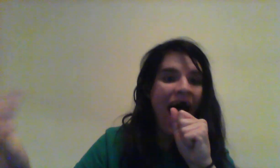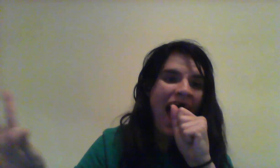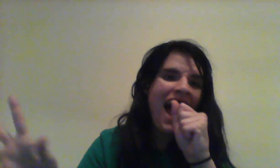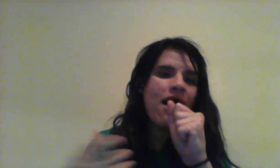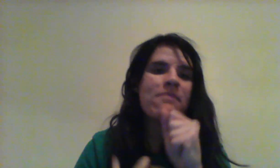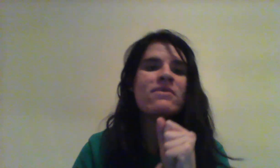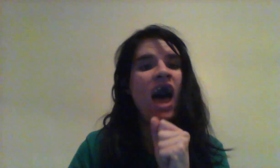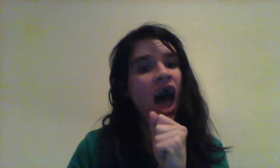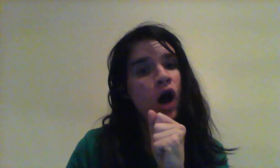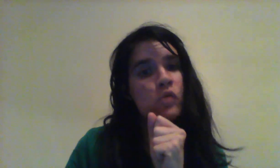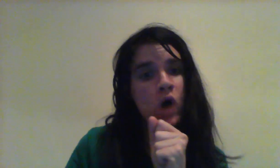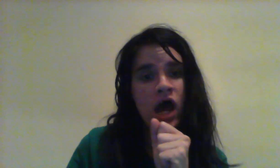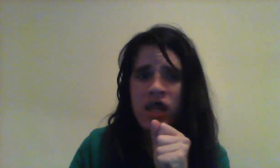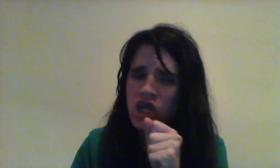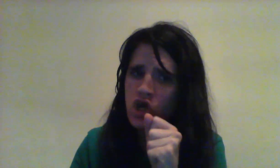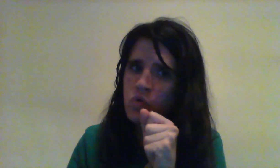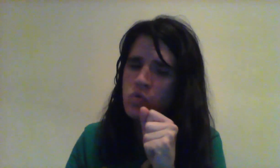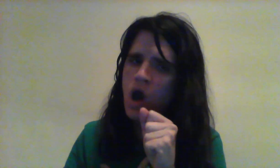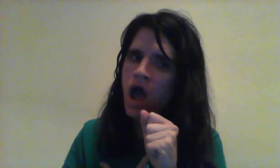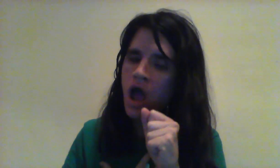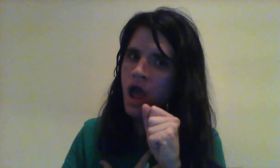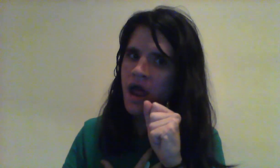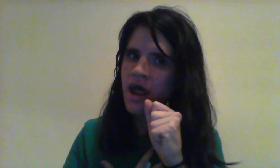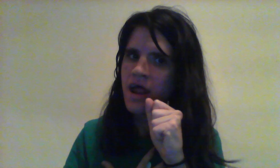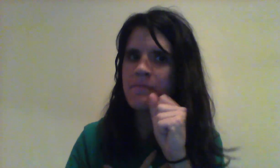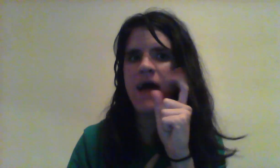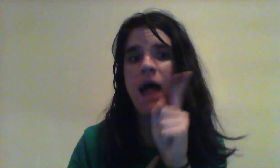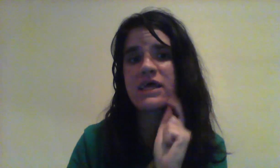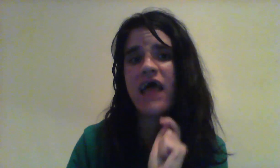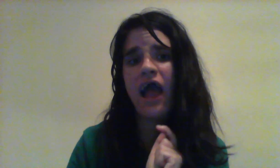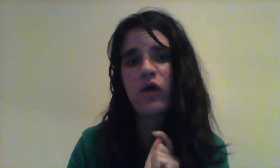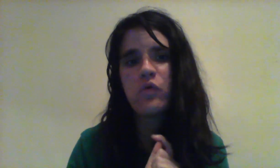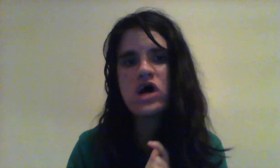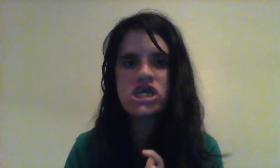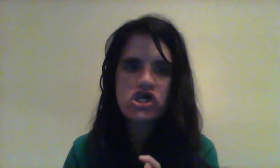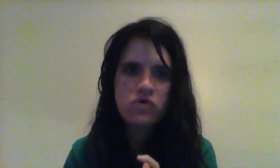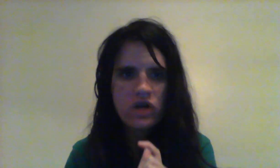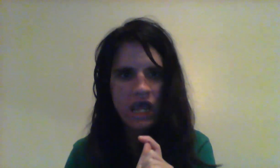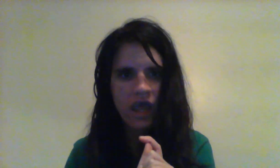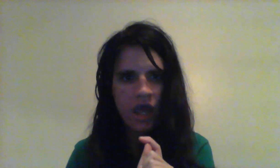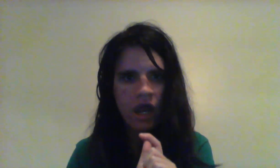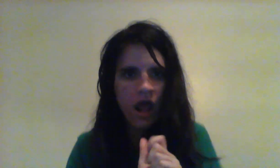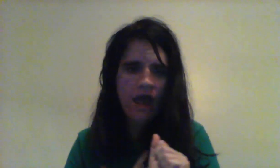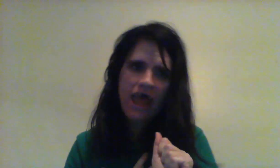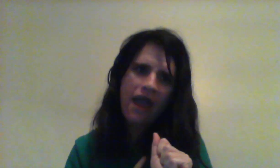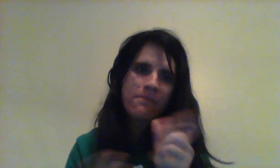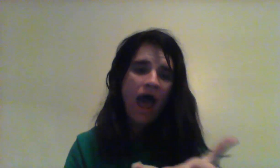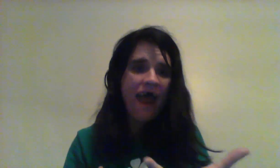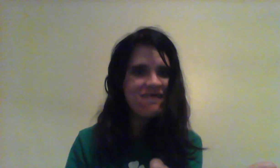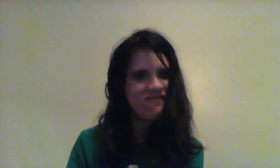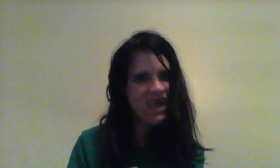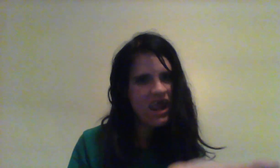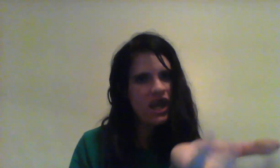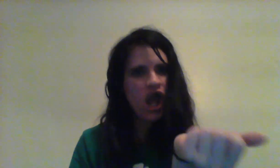I'm not what you want But I'm exactly what you need Take a bite and feel your